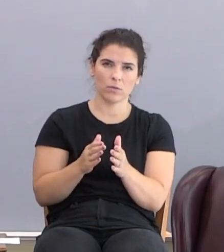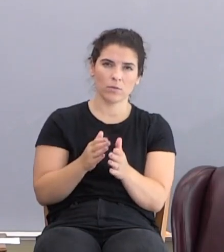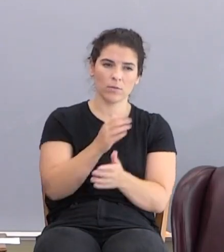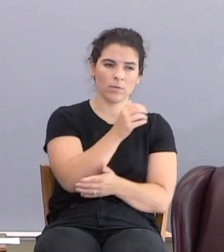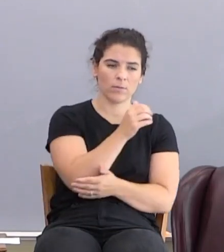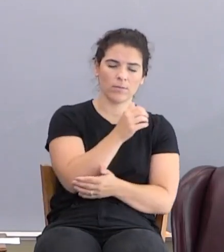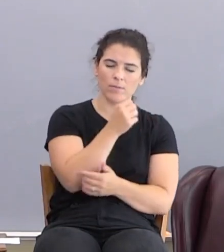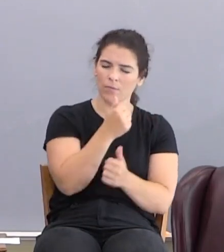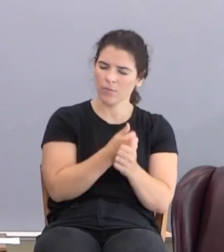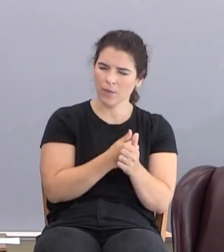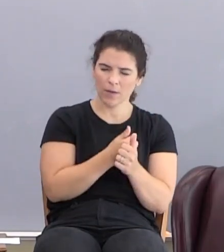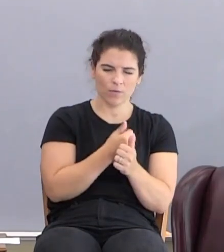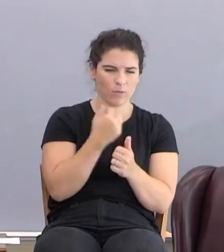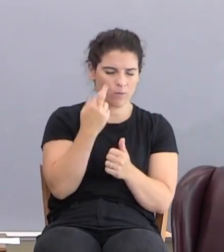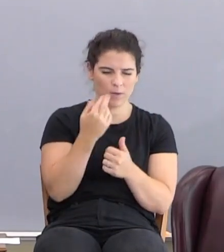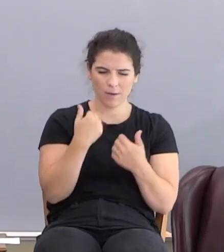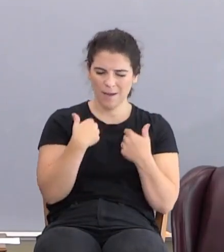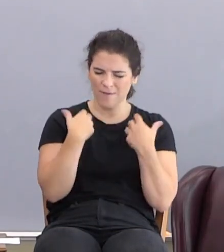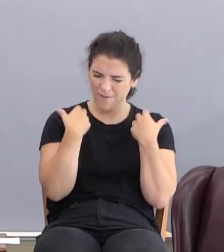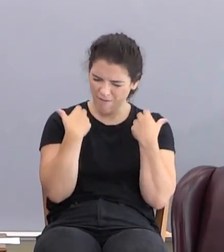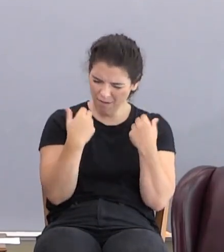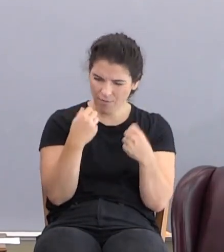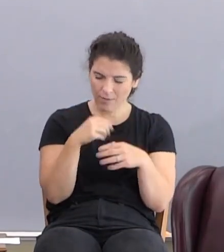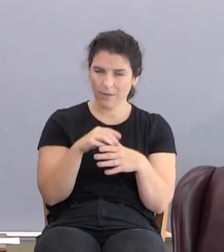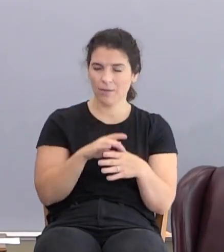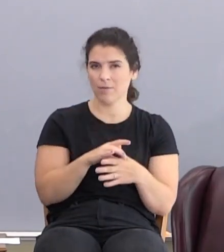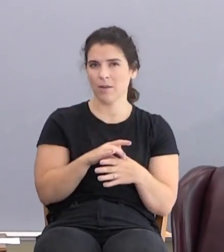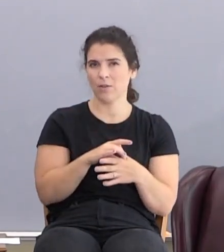Every reason to have confidence in the flesh.